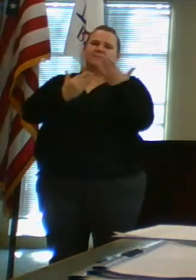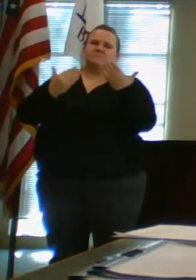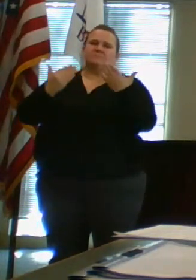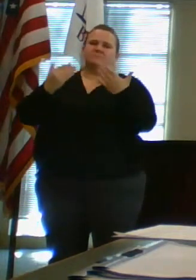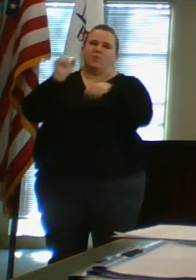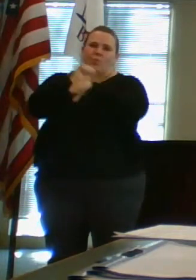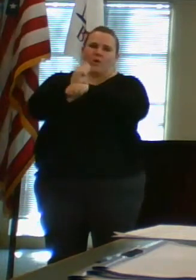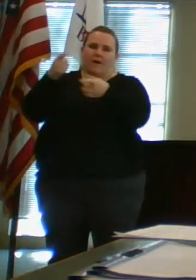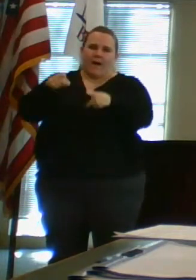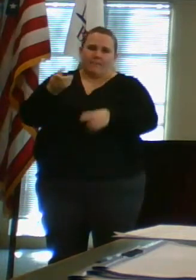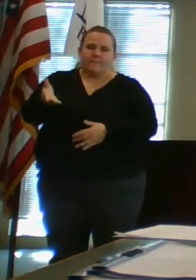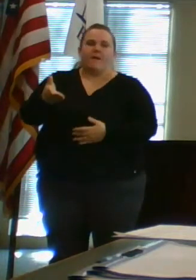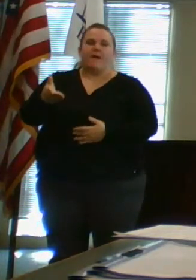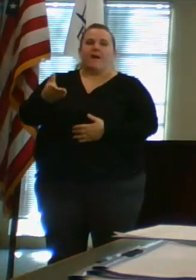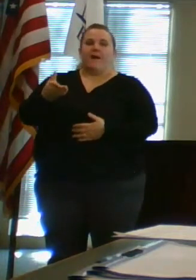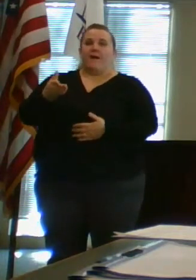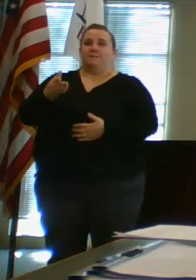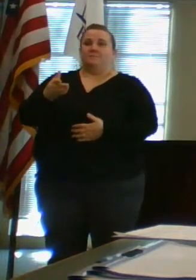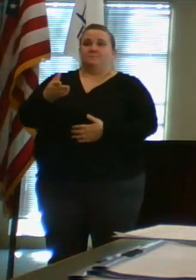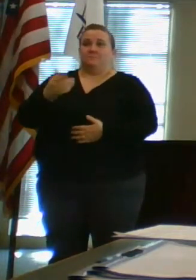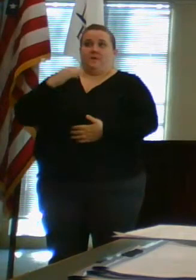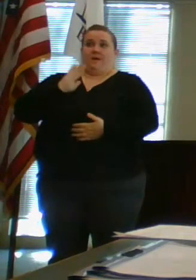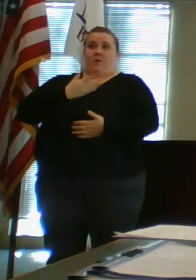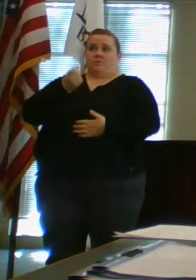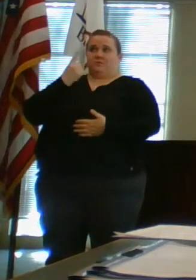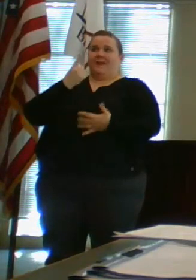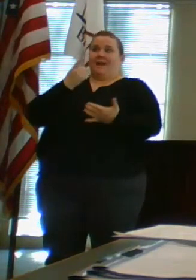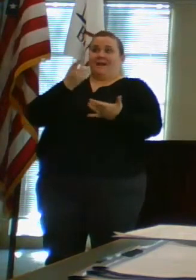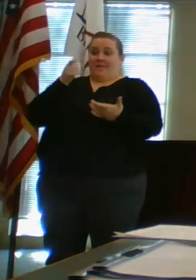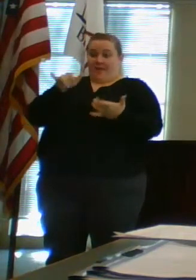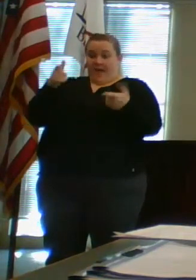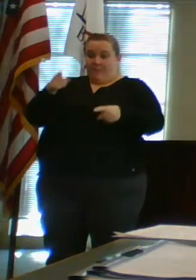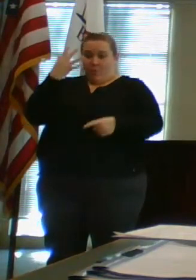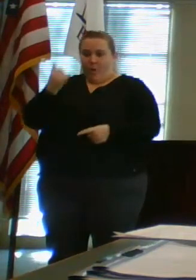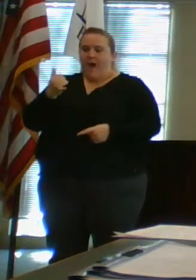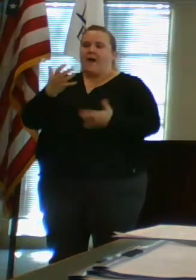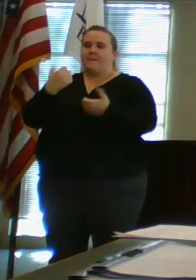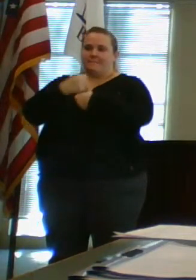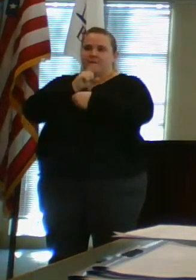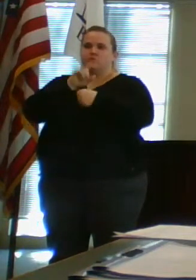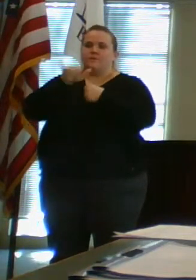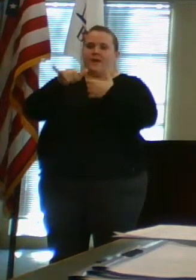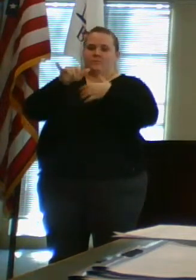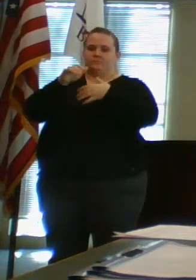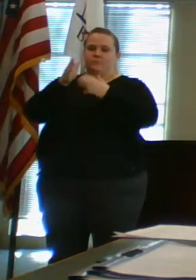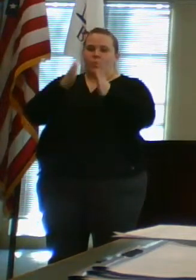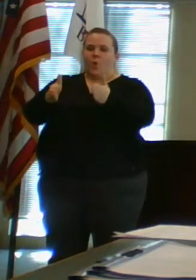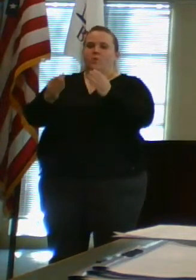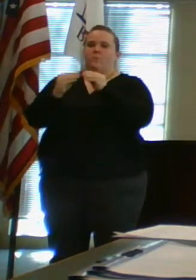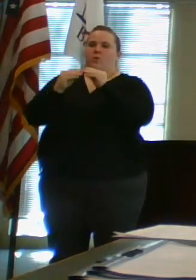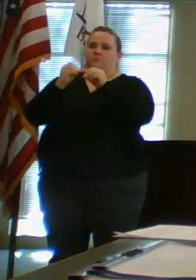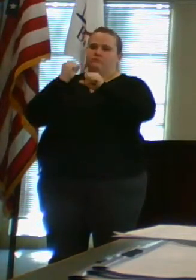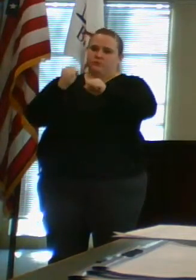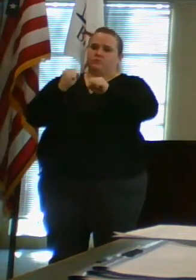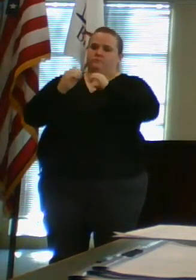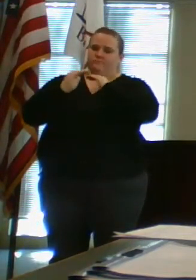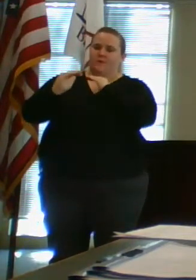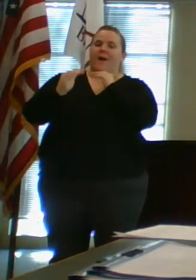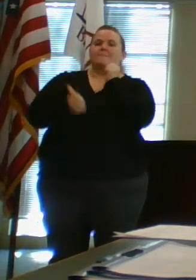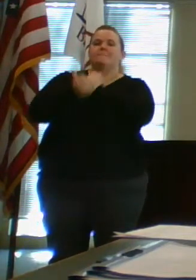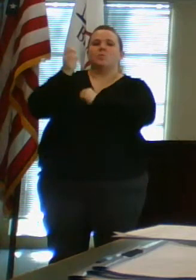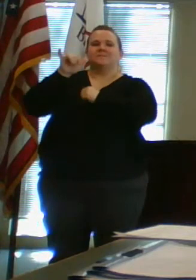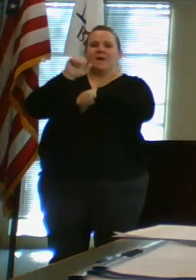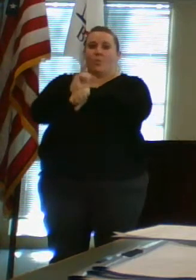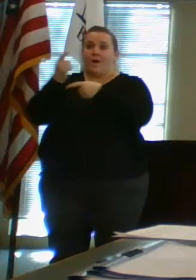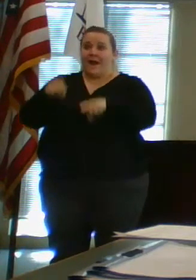done. It was our understanding that that was being done to stabilize that road, and the vast majority of that work would be done here in the summertime, obviously,